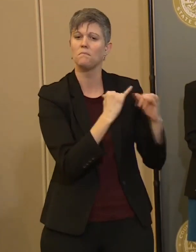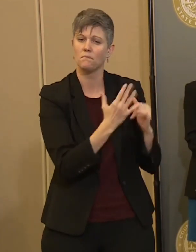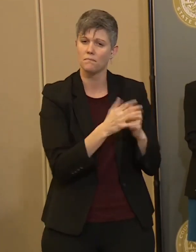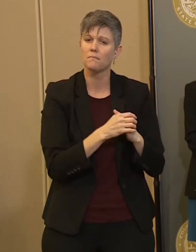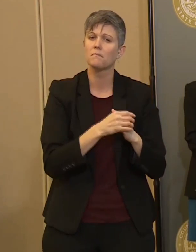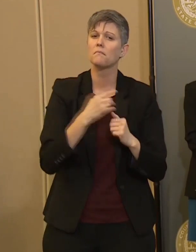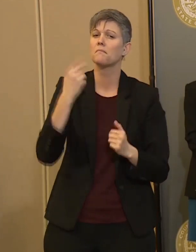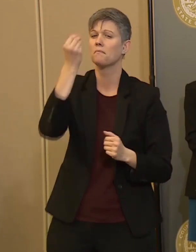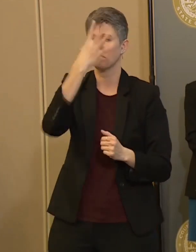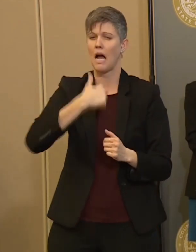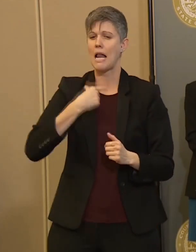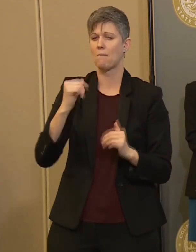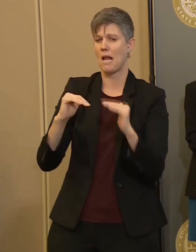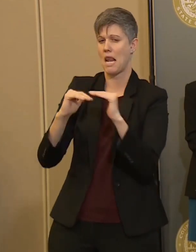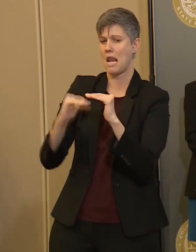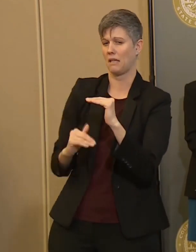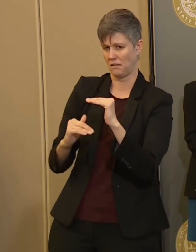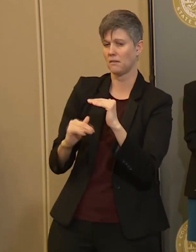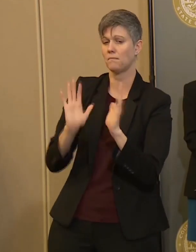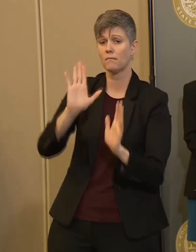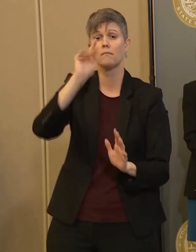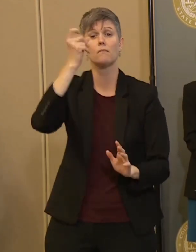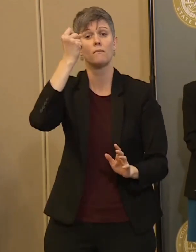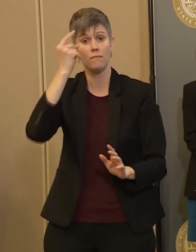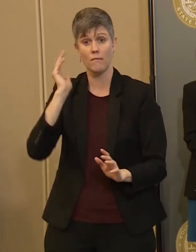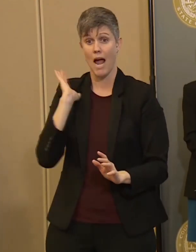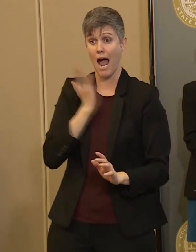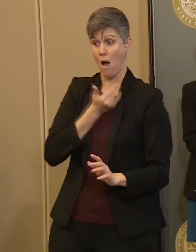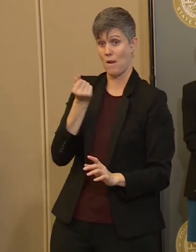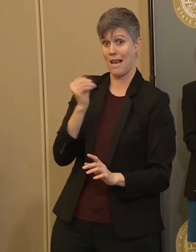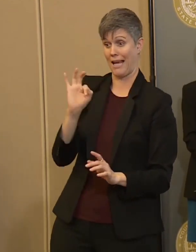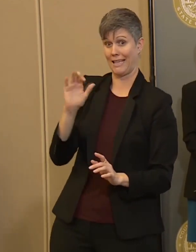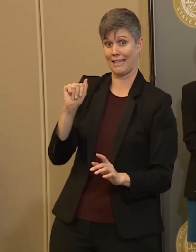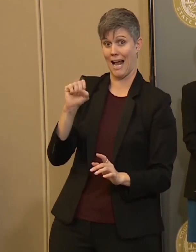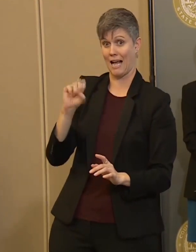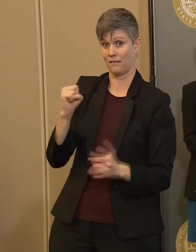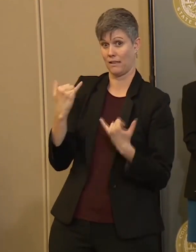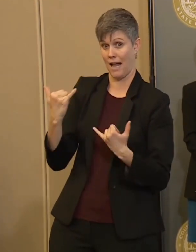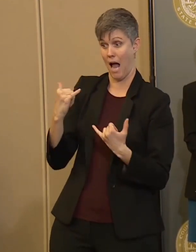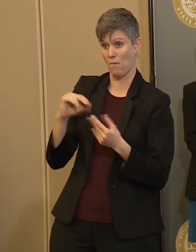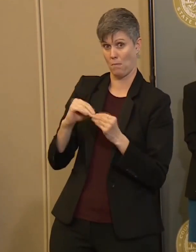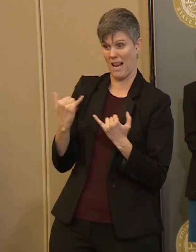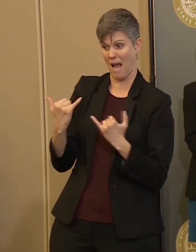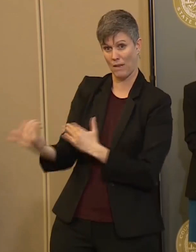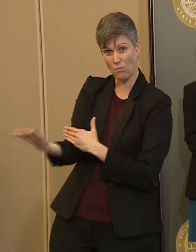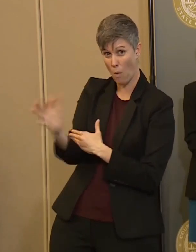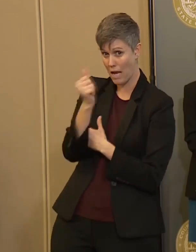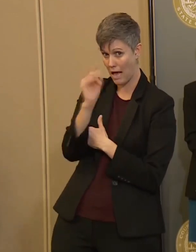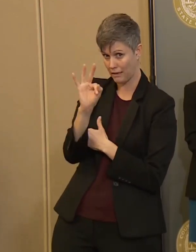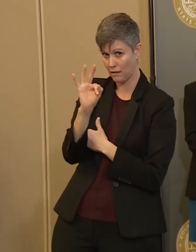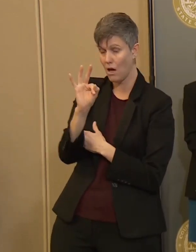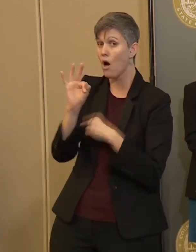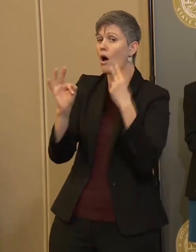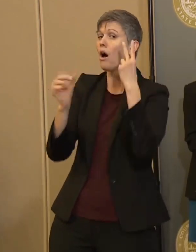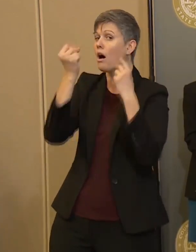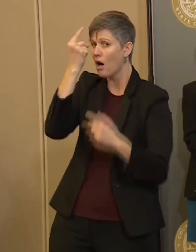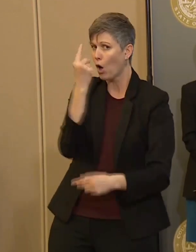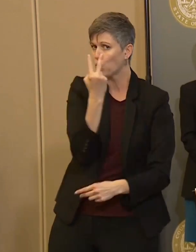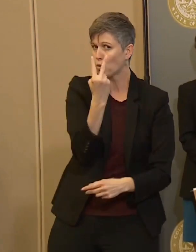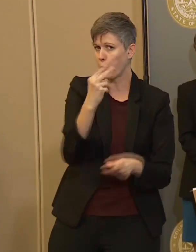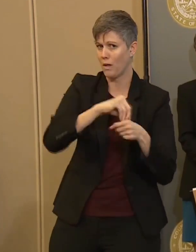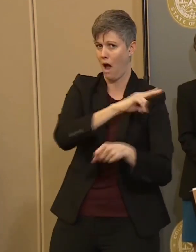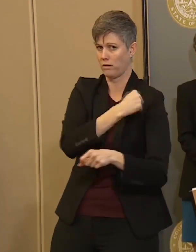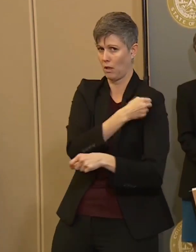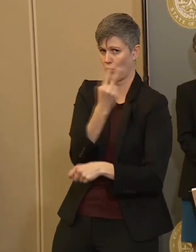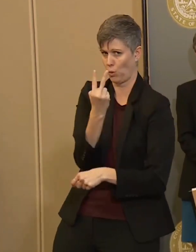Travis. Out of our 19 cases, as of this morning, we only have two hospitalized cases. The hospitals, uh,